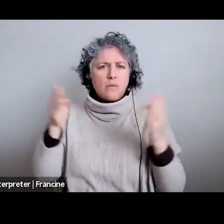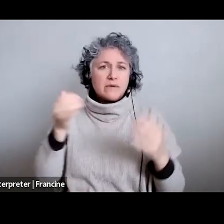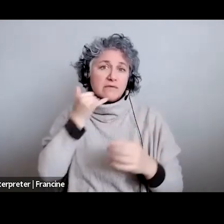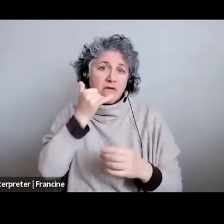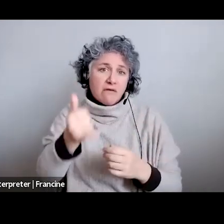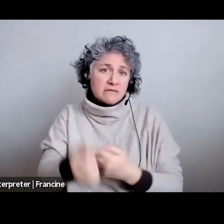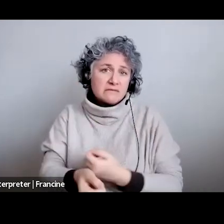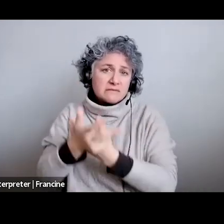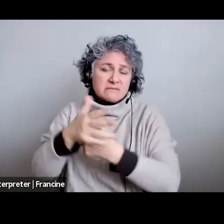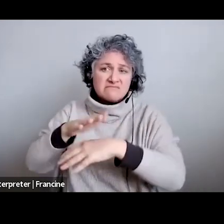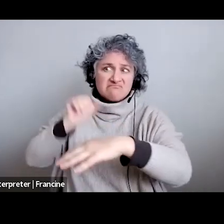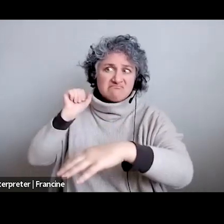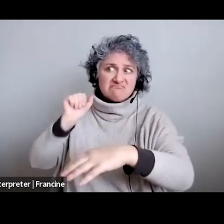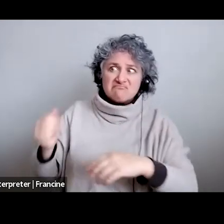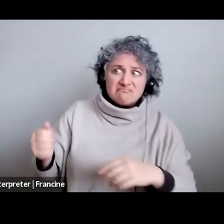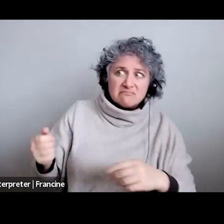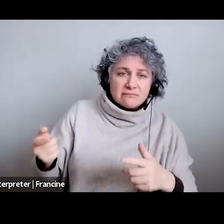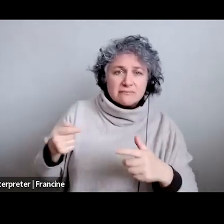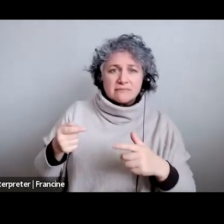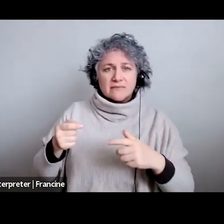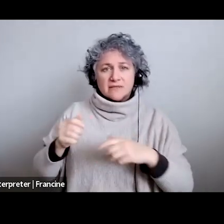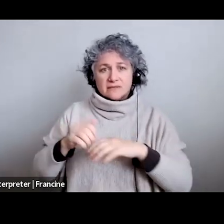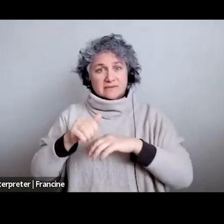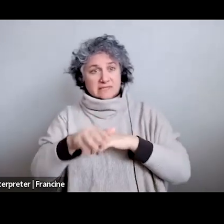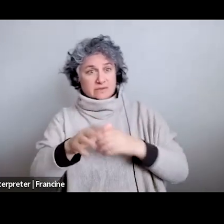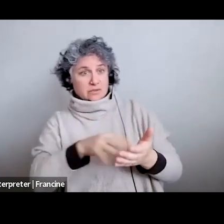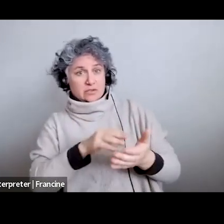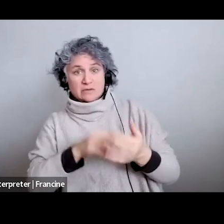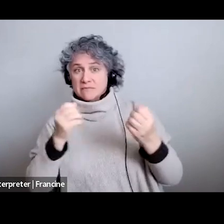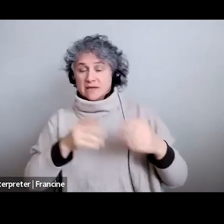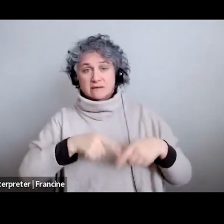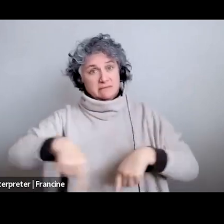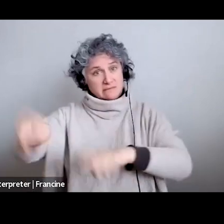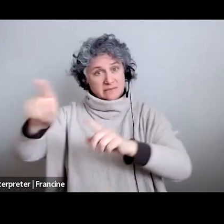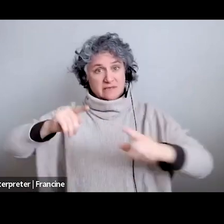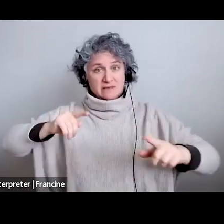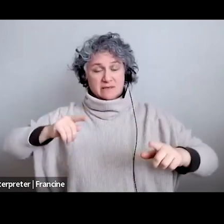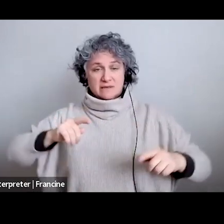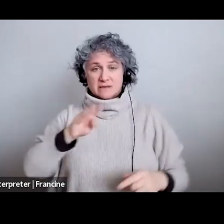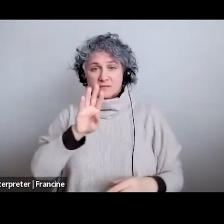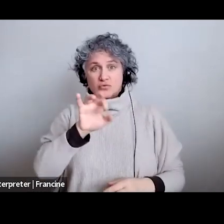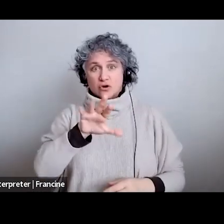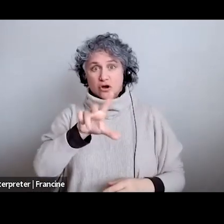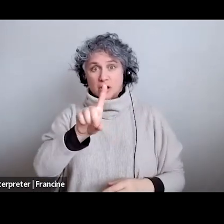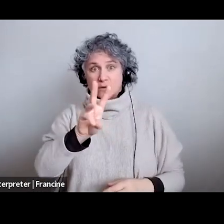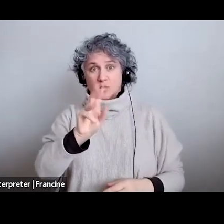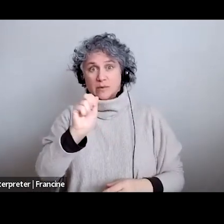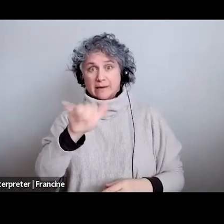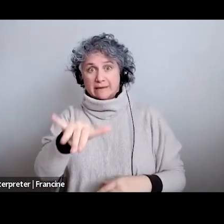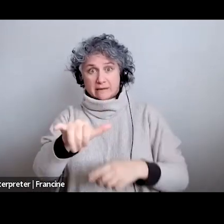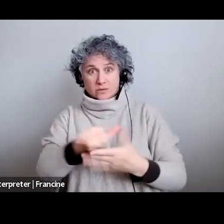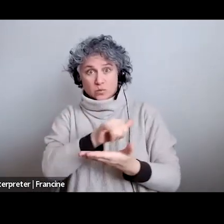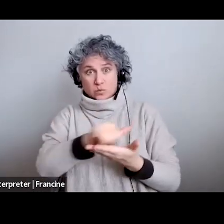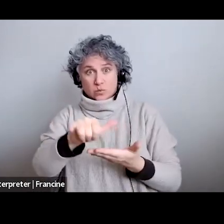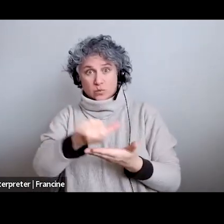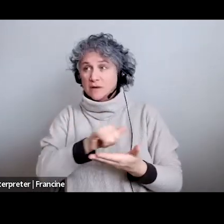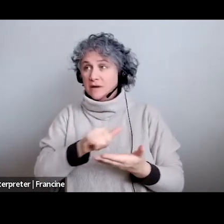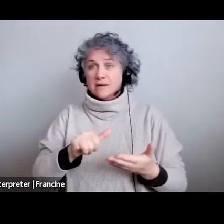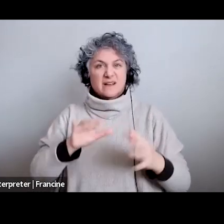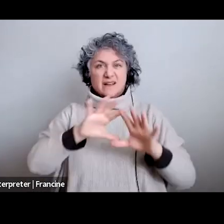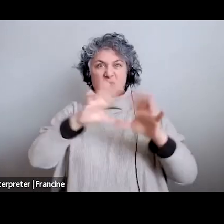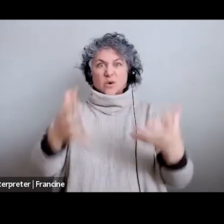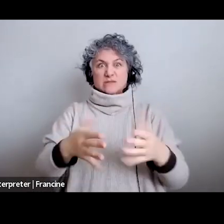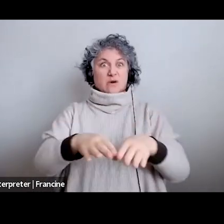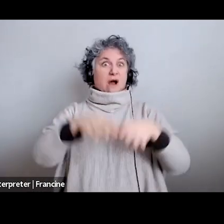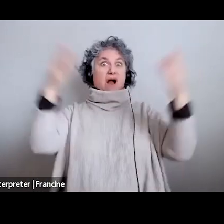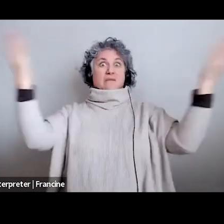who've gone on and many of them are gone to broadway and places like that and i think that's the exciting thing is it's opened up the world much more because i